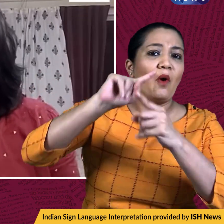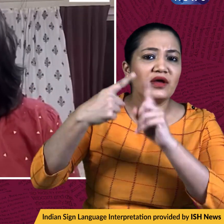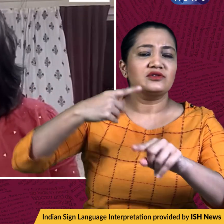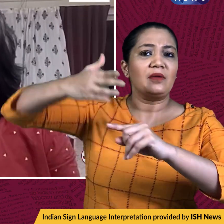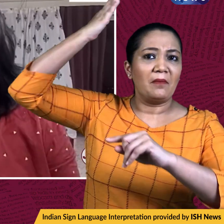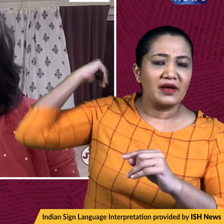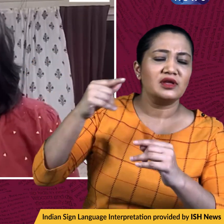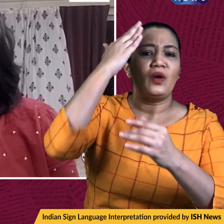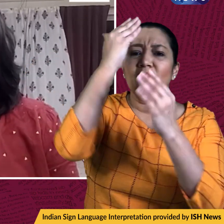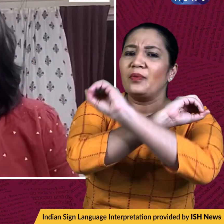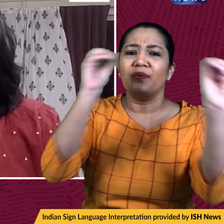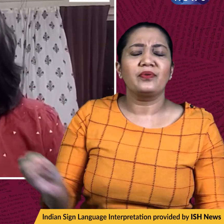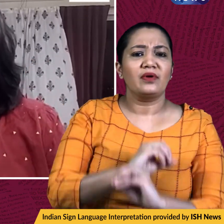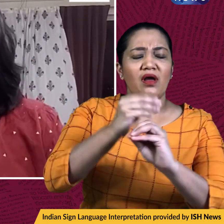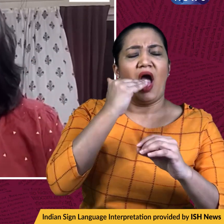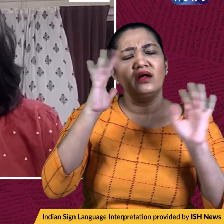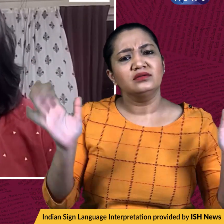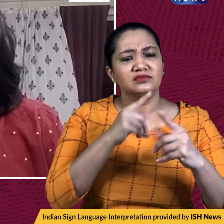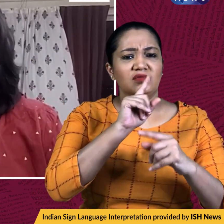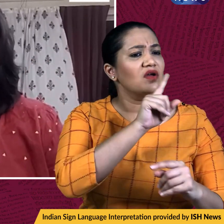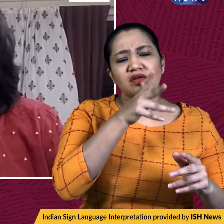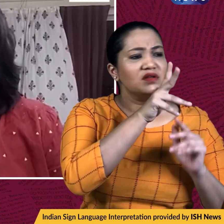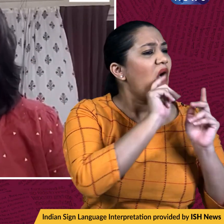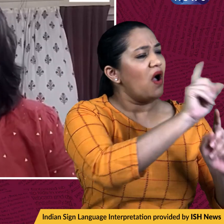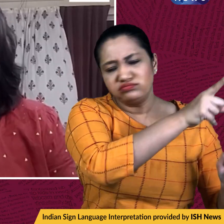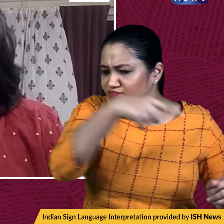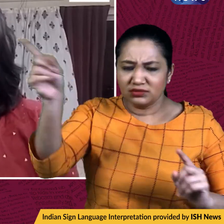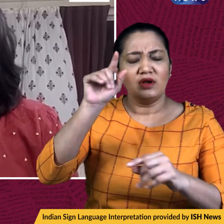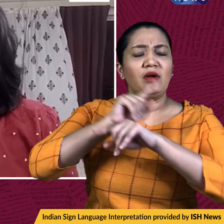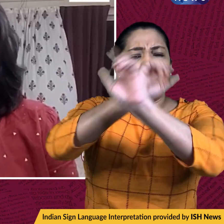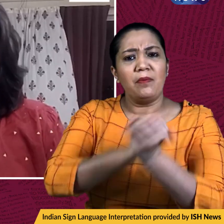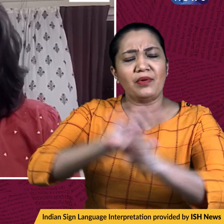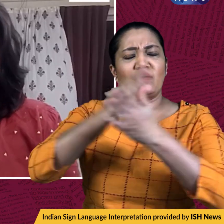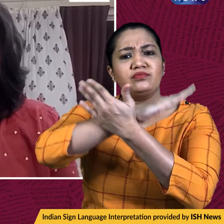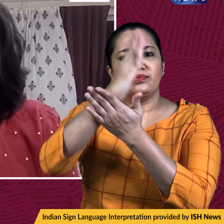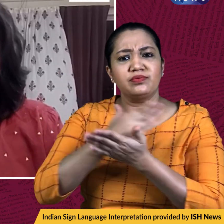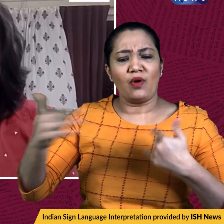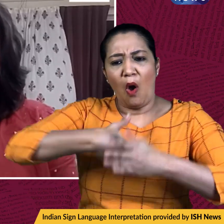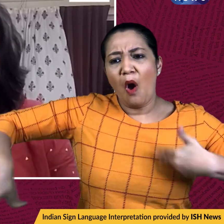our capital, about our history, but they have an order to erase our history, erase our country, erase us all.